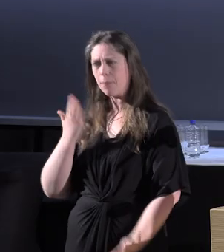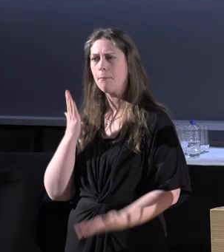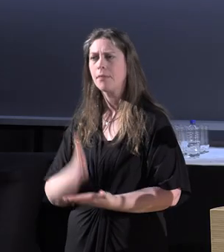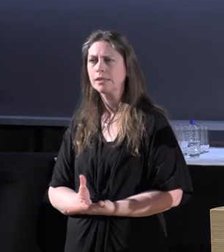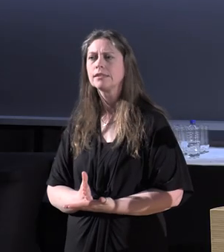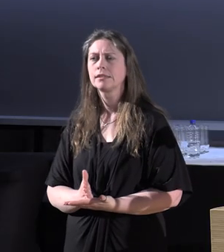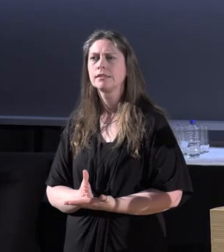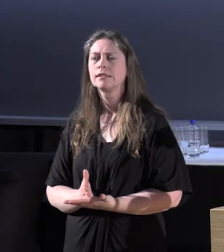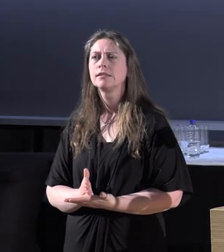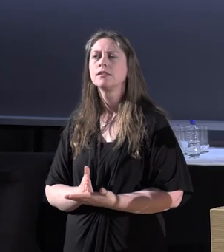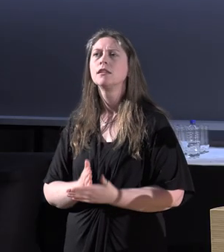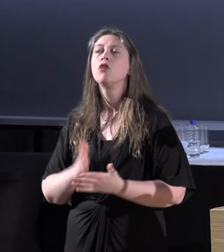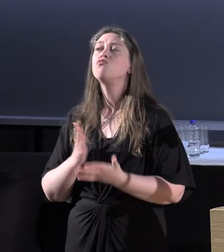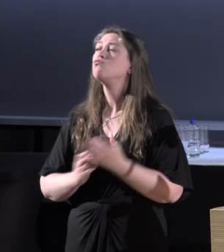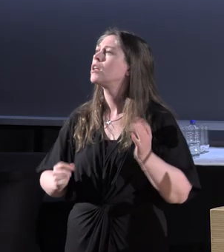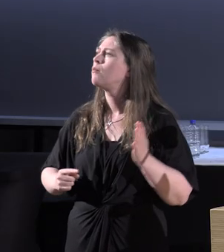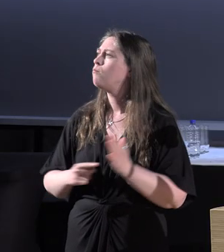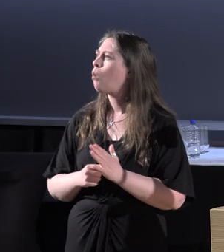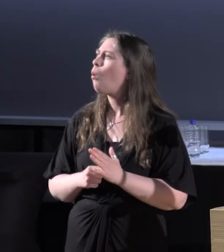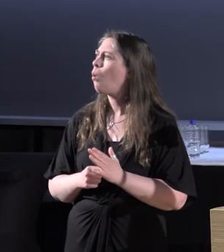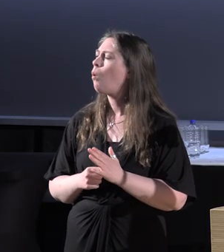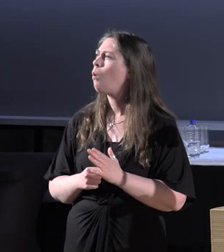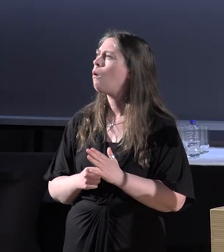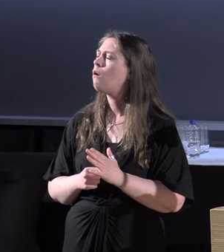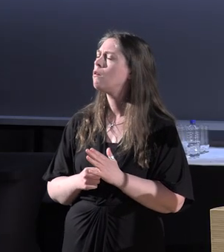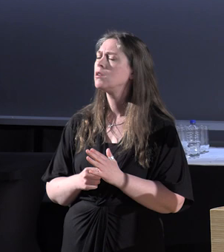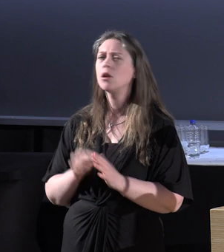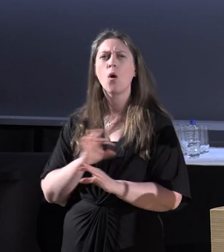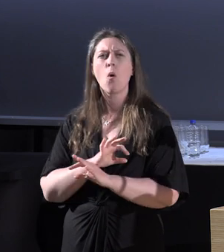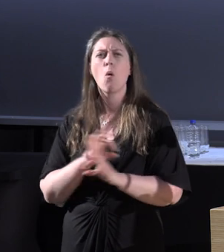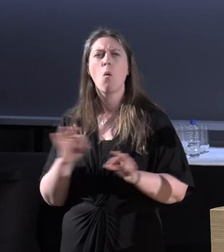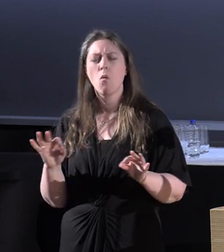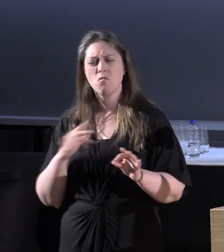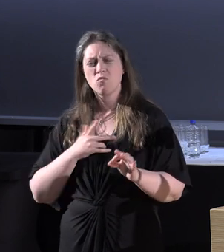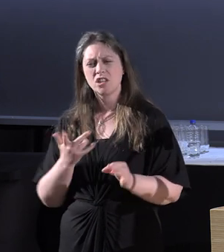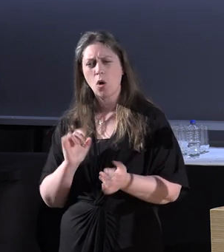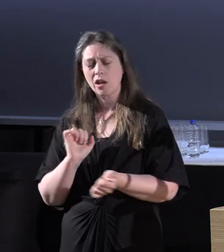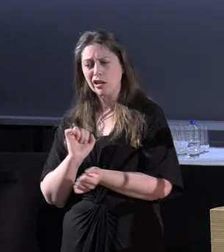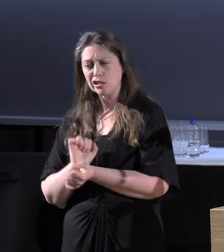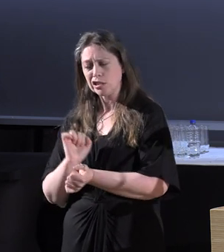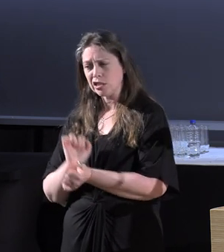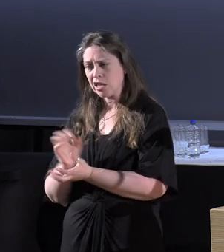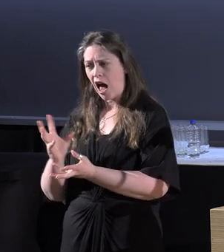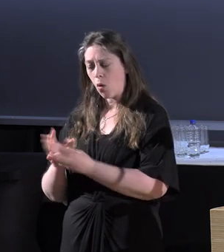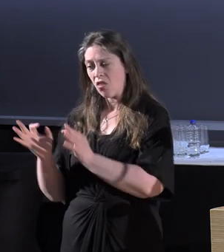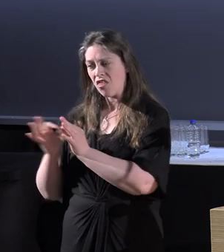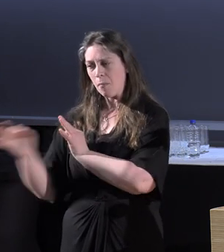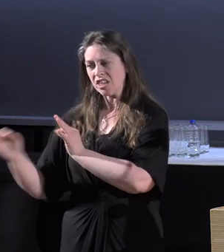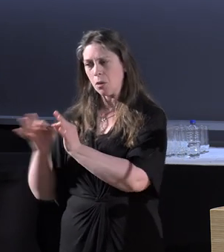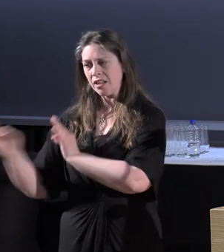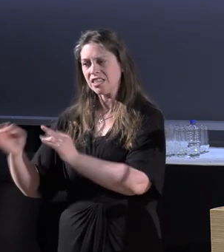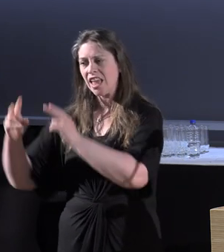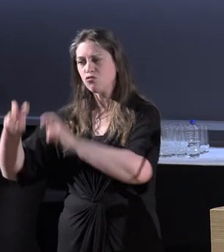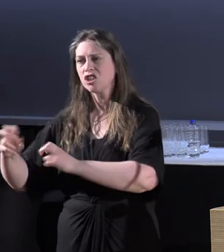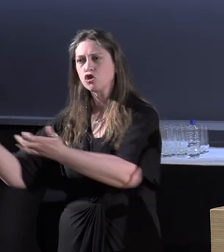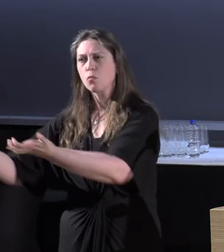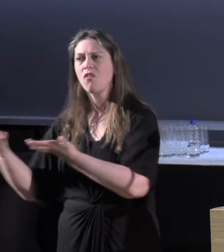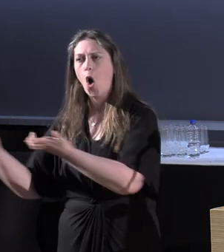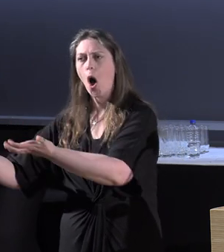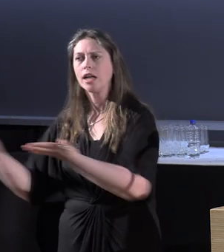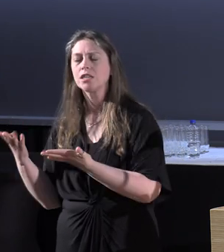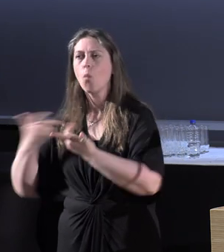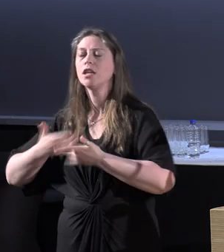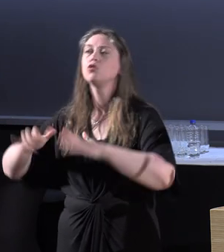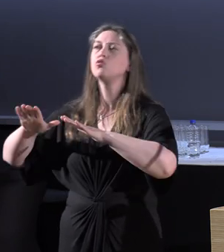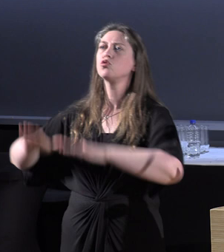It's really, really important that we don't get tied up with the metrics of research and so on and slow